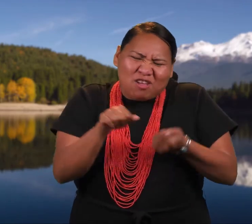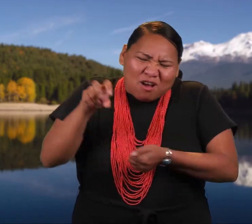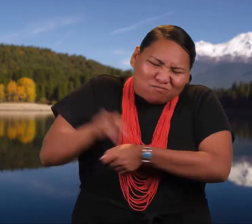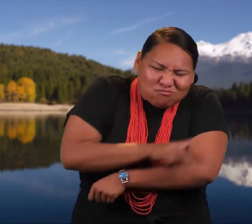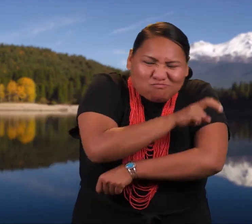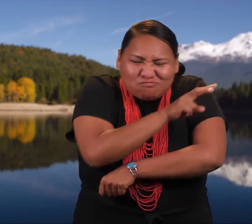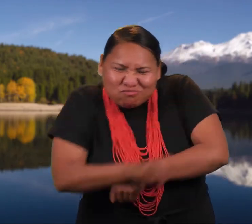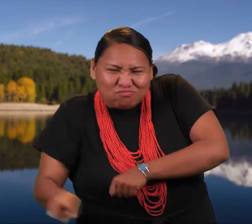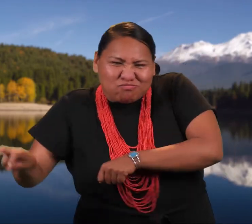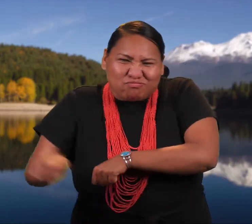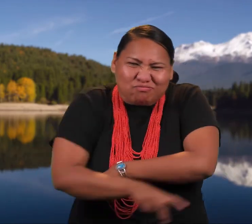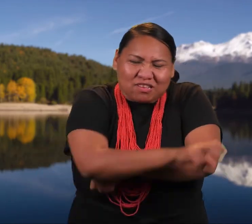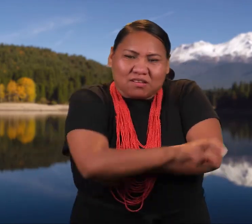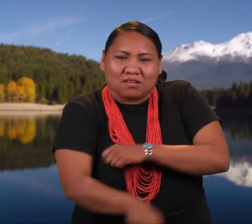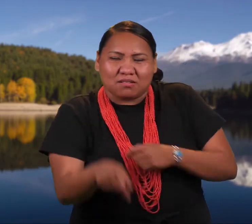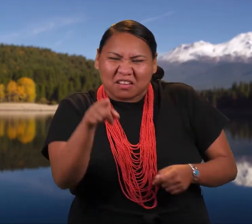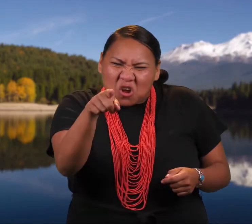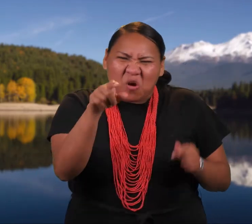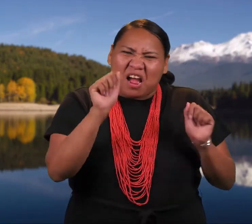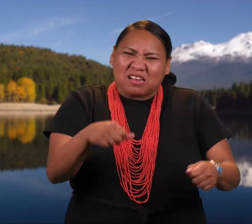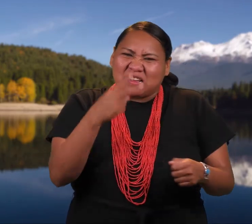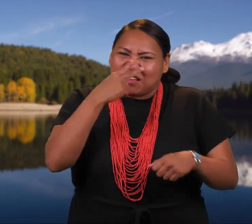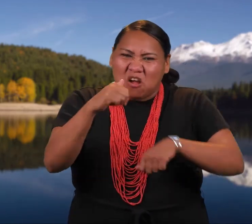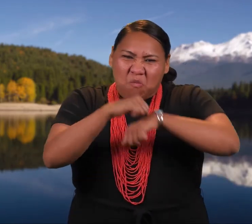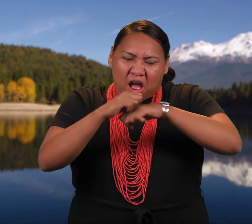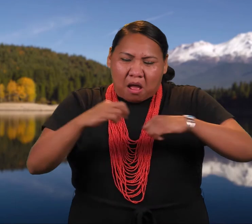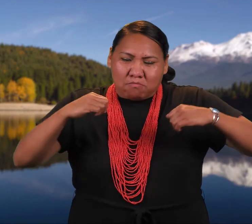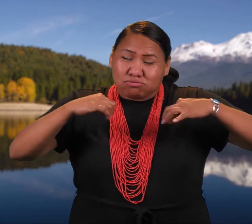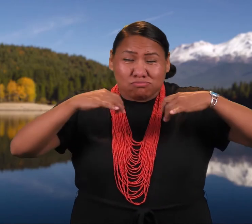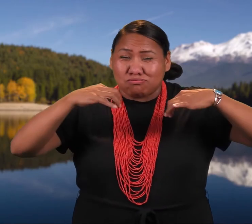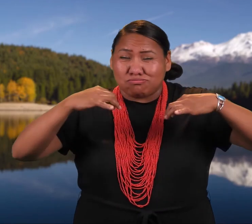melting the snow and tearing up the land under his feet.